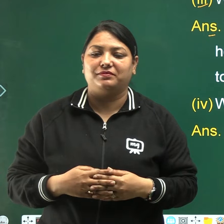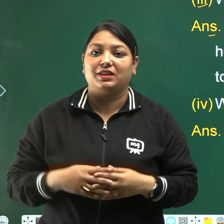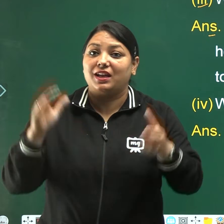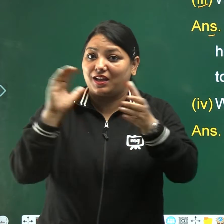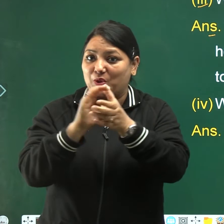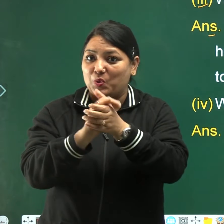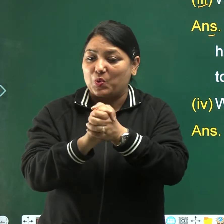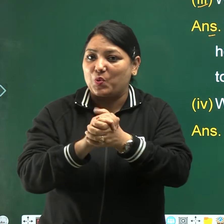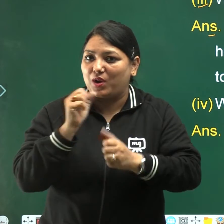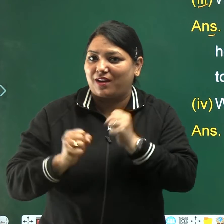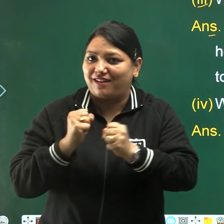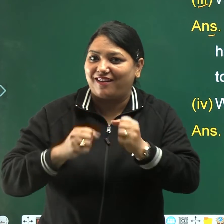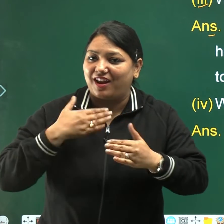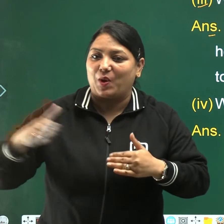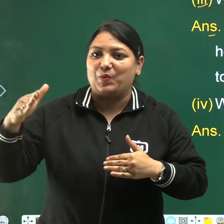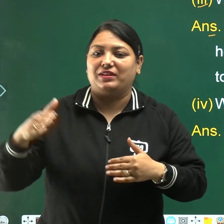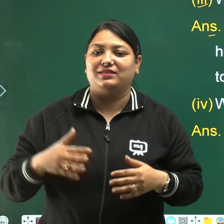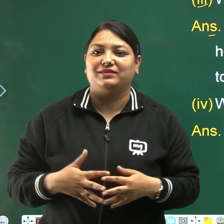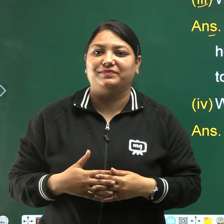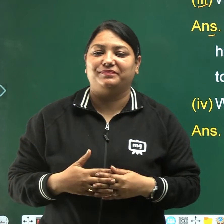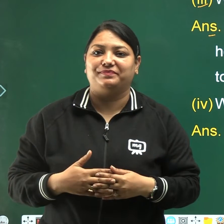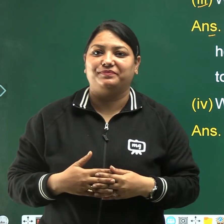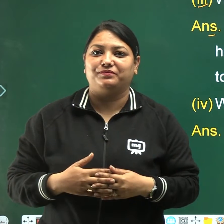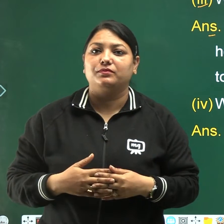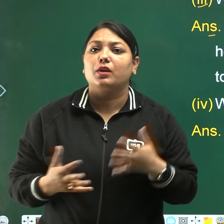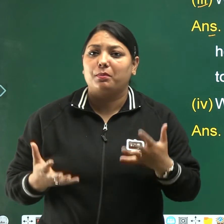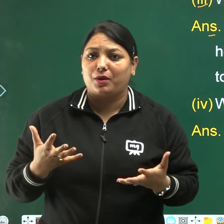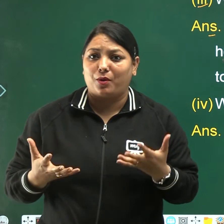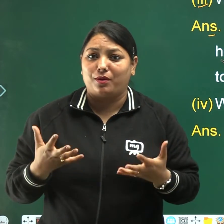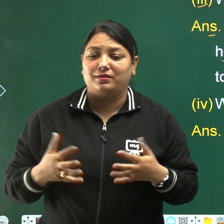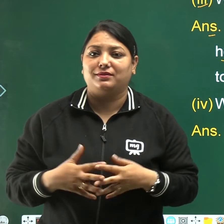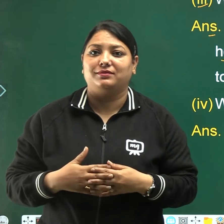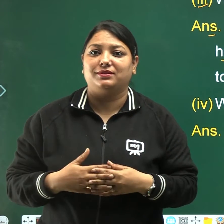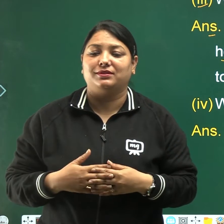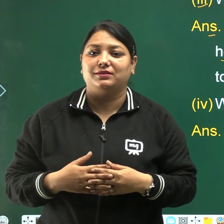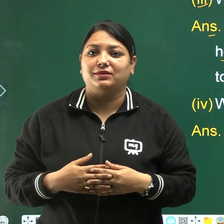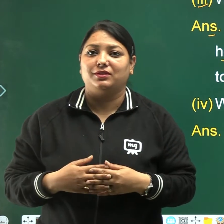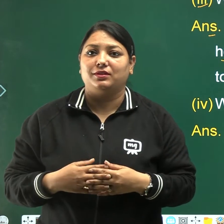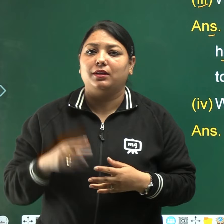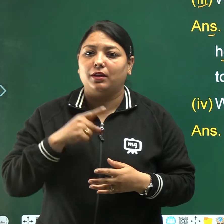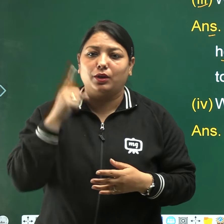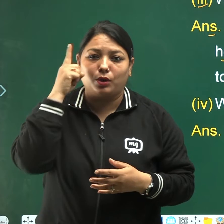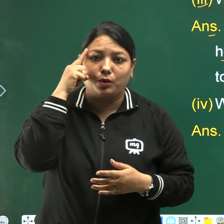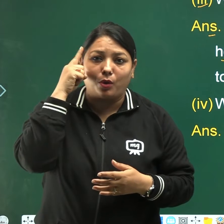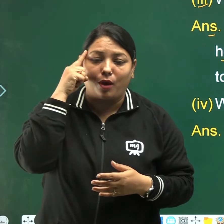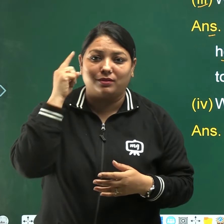ran away, because he thought